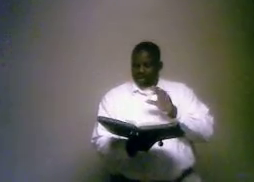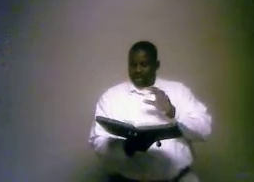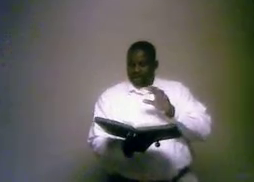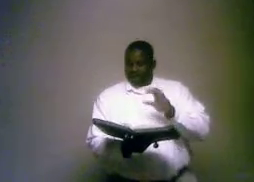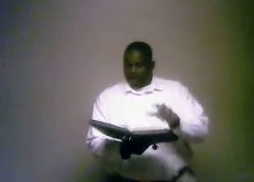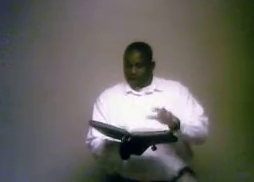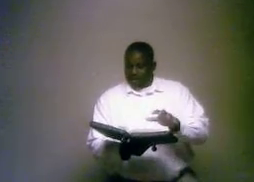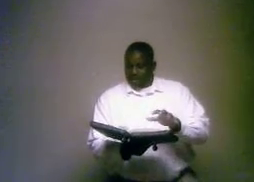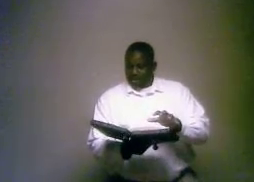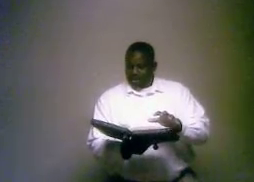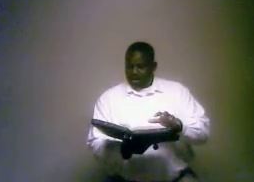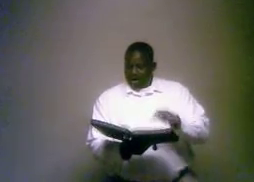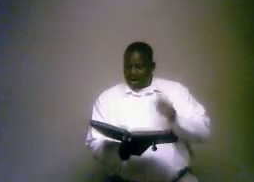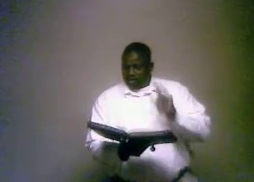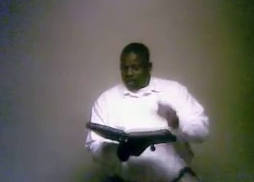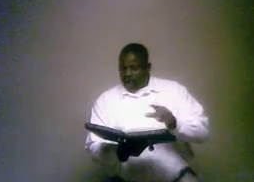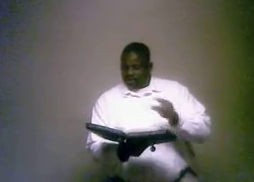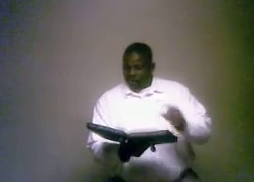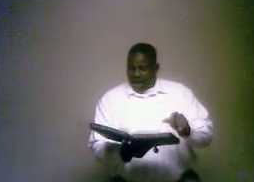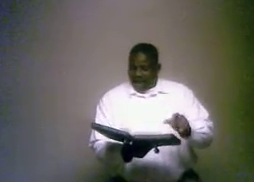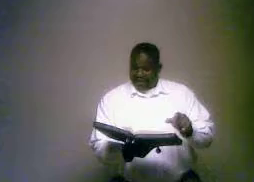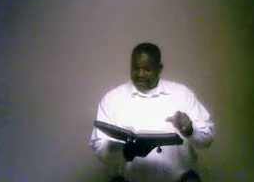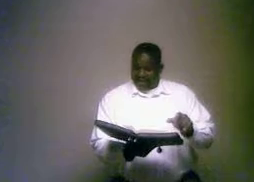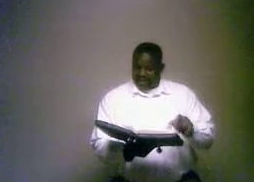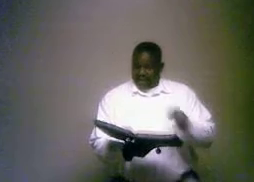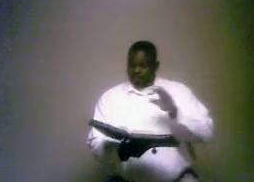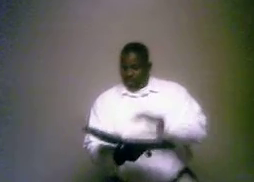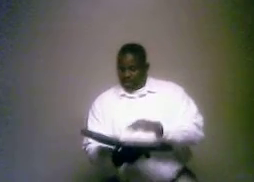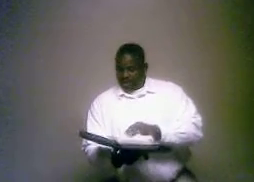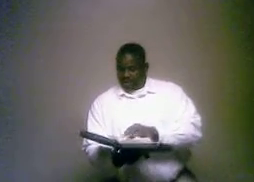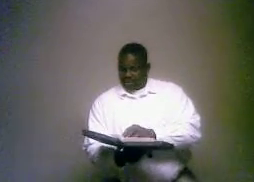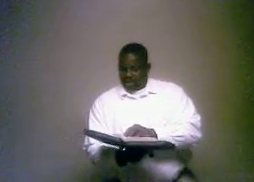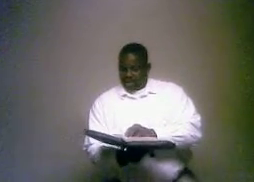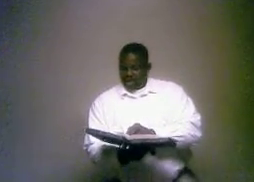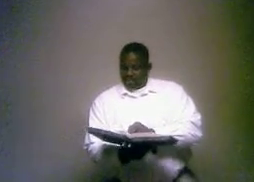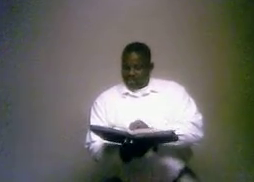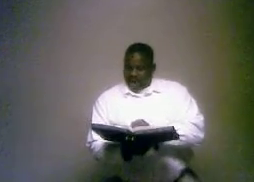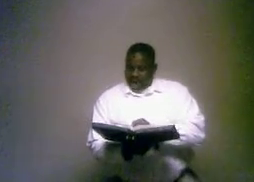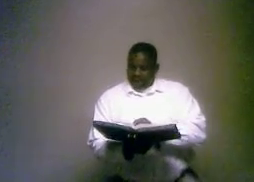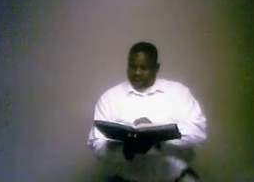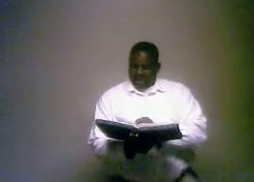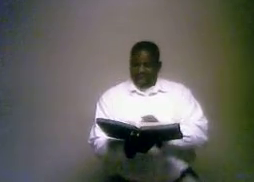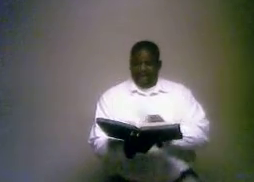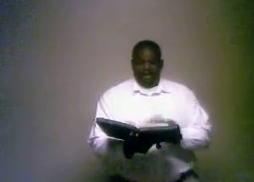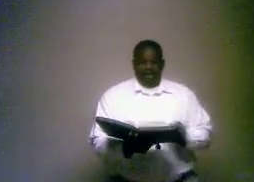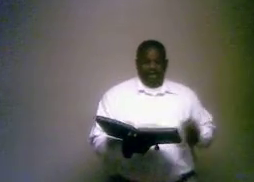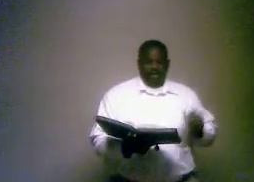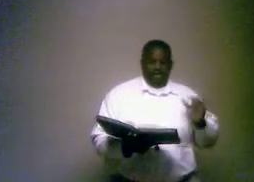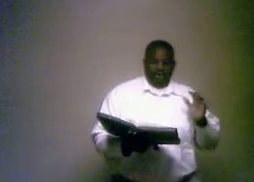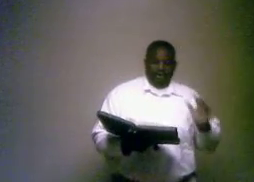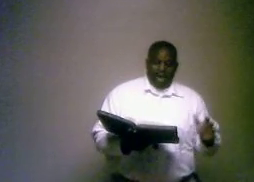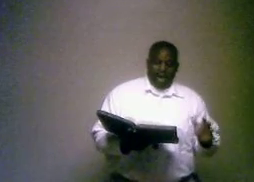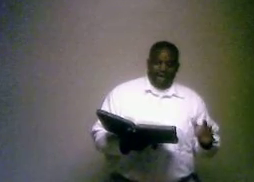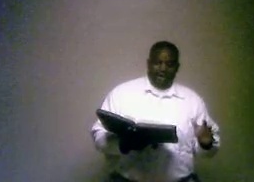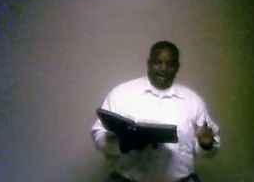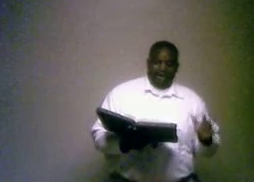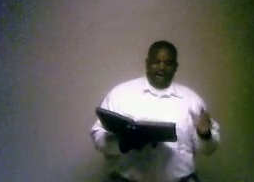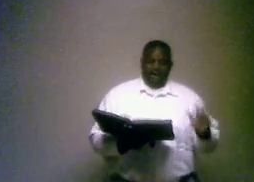The voice of one crying in the wilderness, prepare ye the way of the